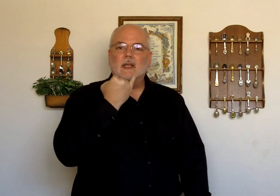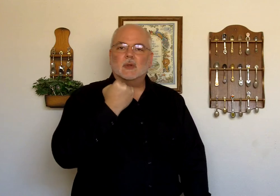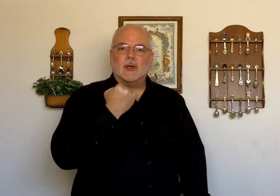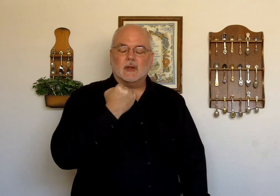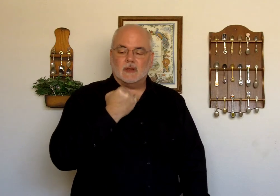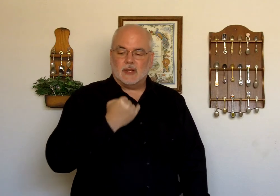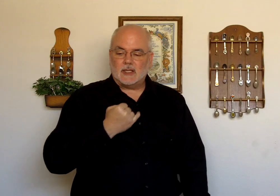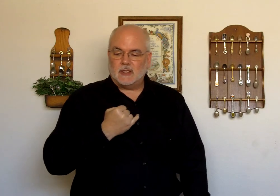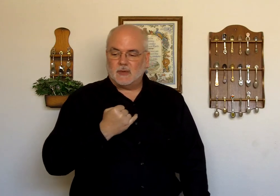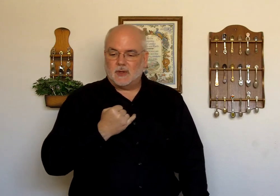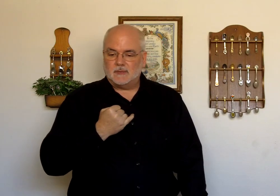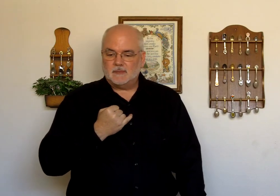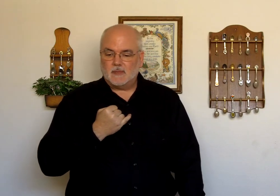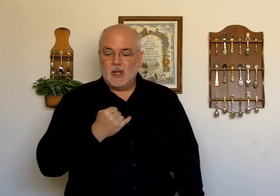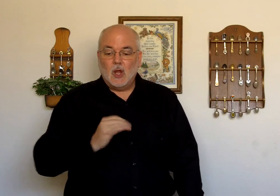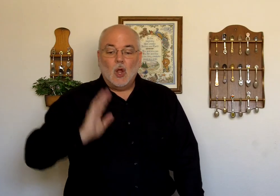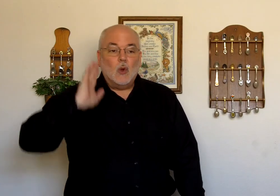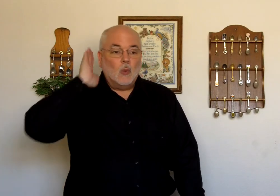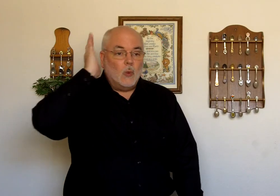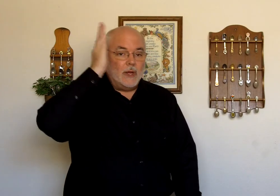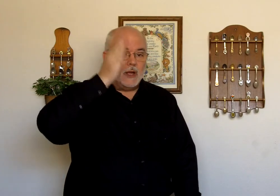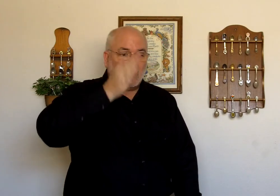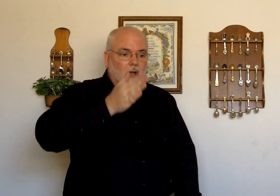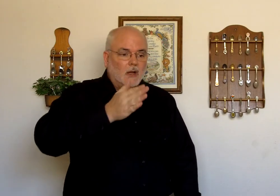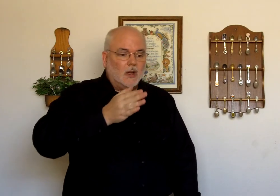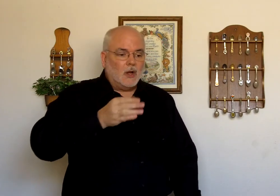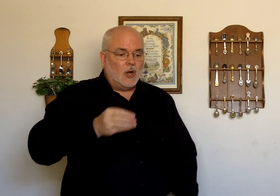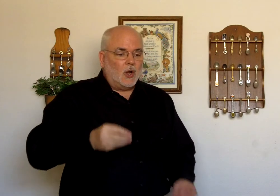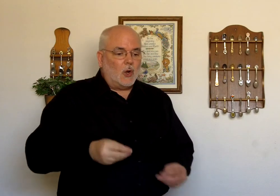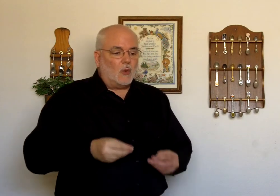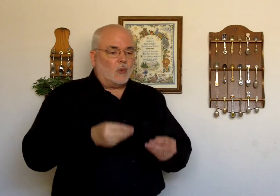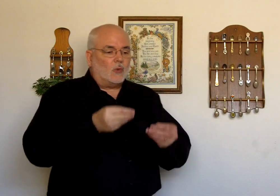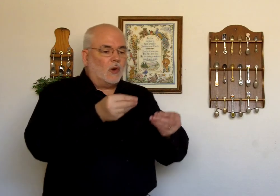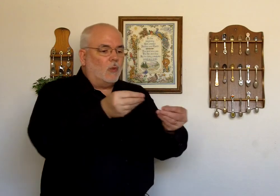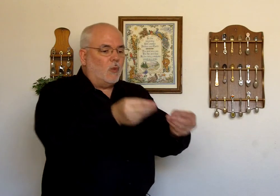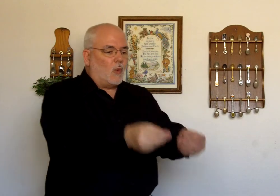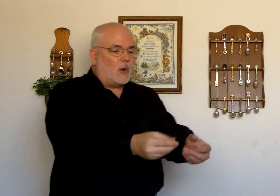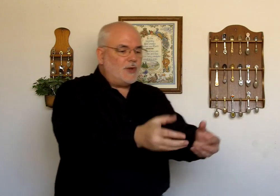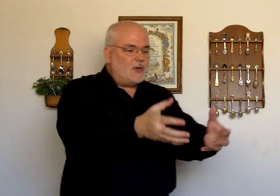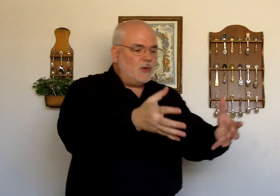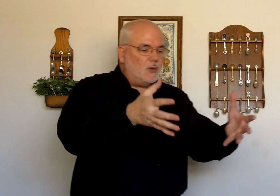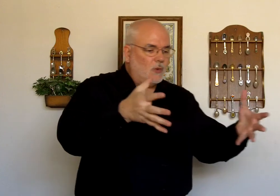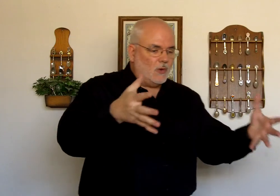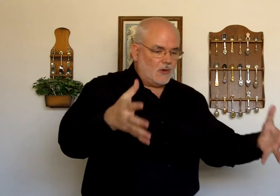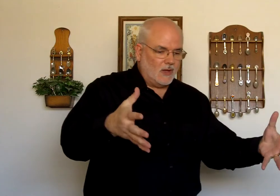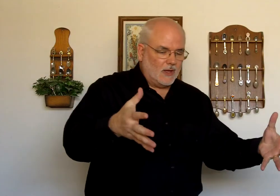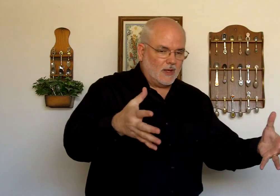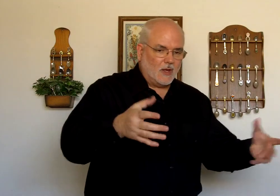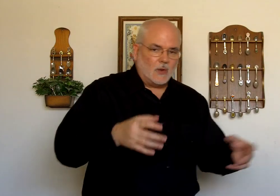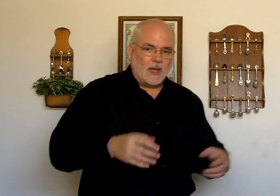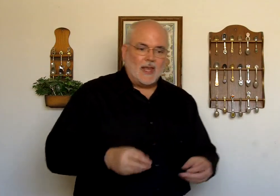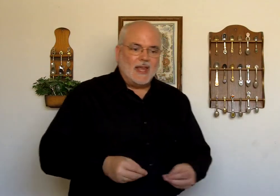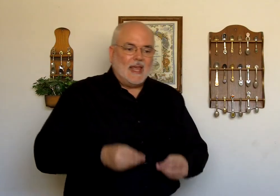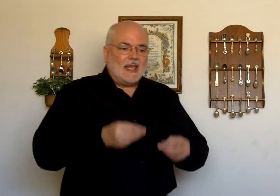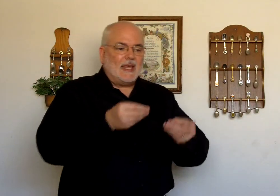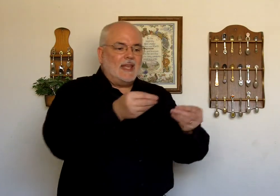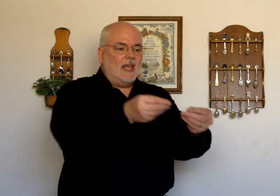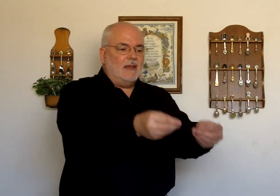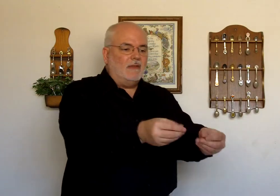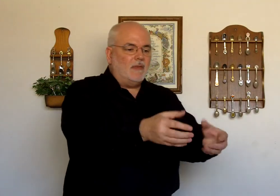Israel. That's Israel. Will. Reward you. Okay. Give